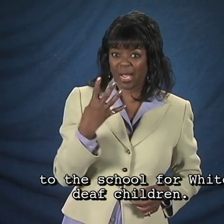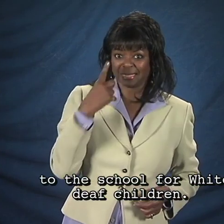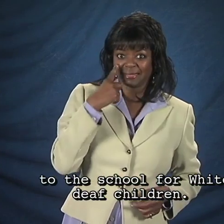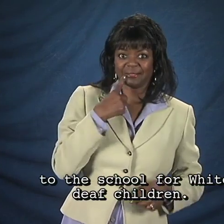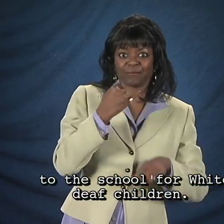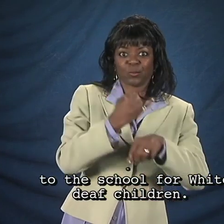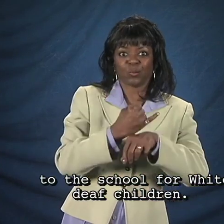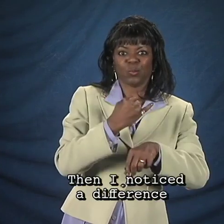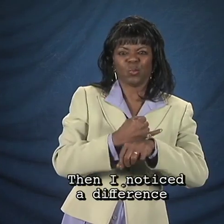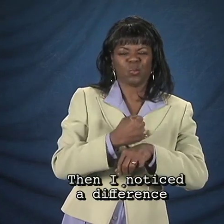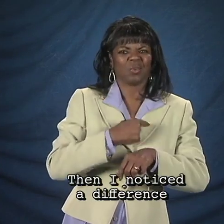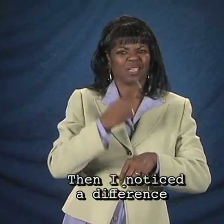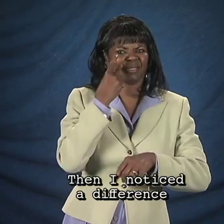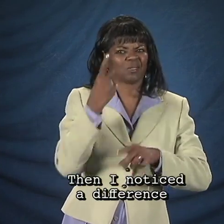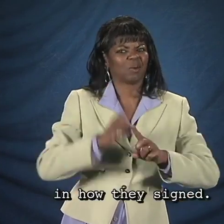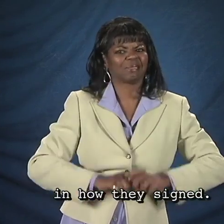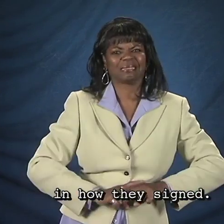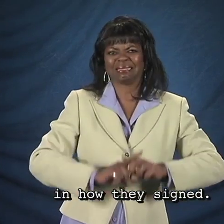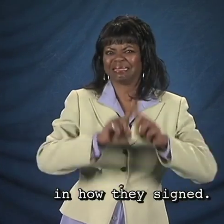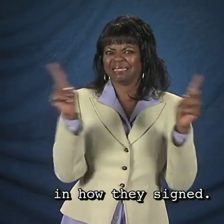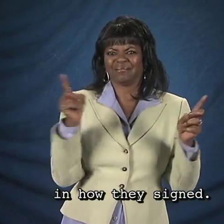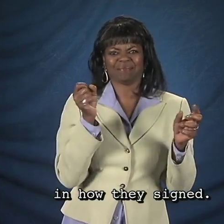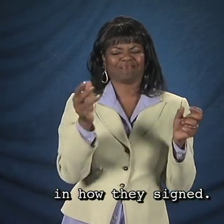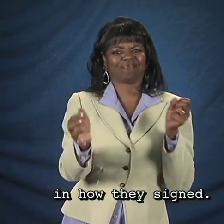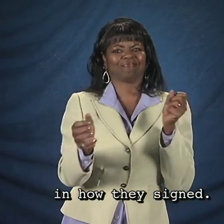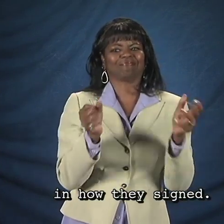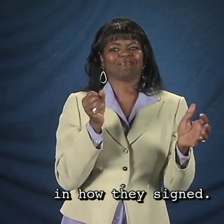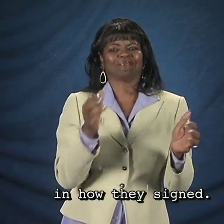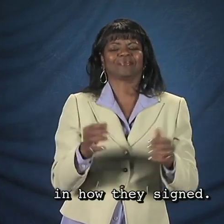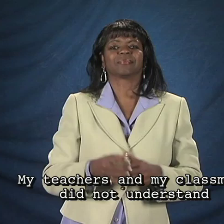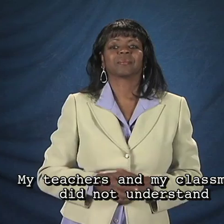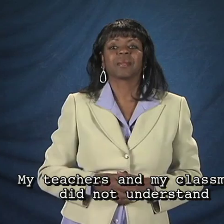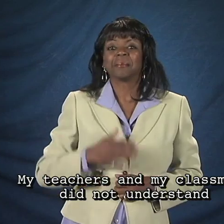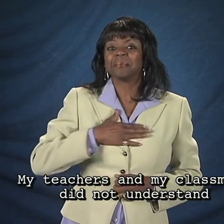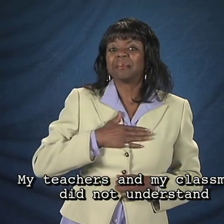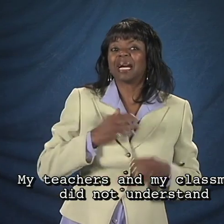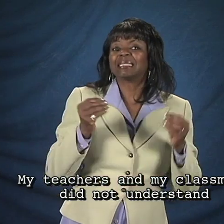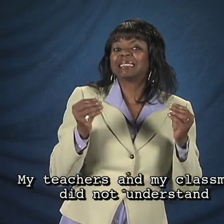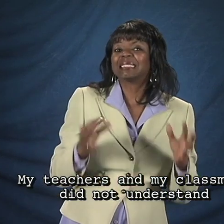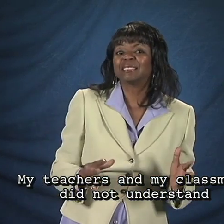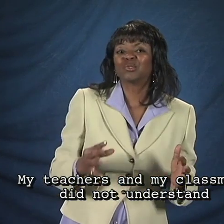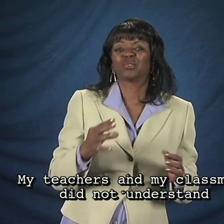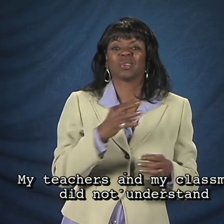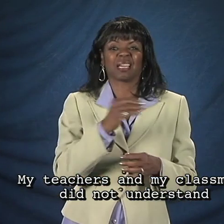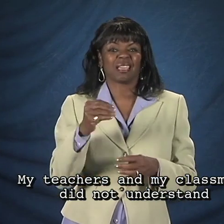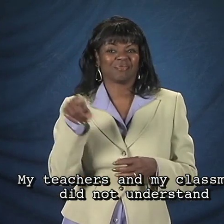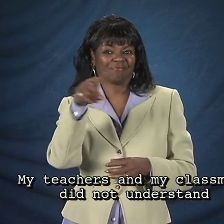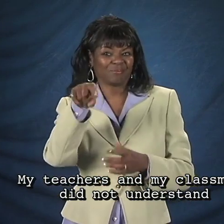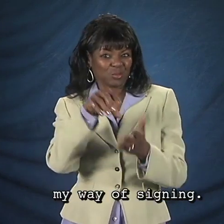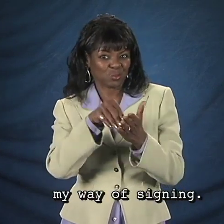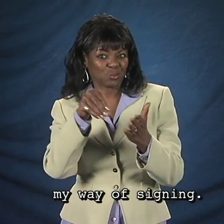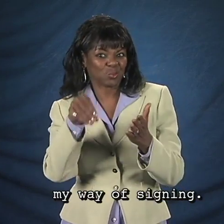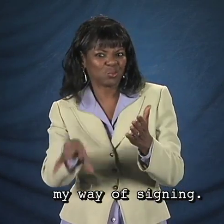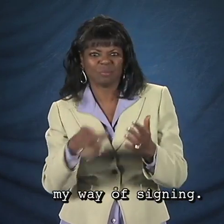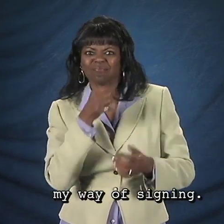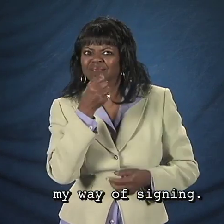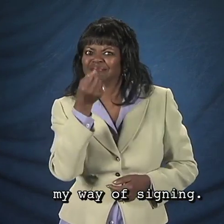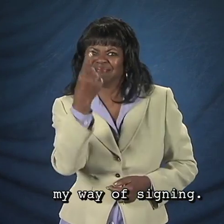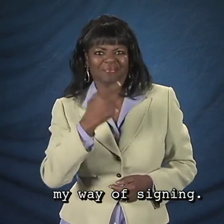children, then I noticed a difference in how they sign. My teachers and my classmates did not understand my way of signing.